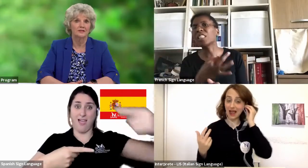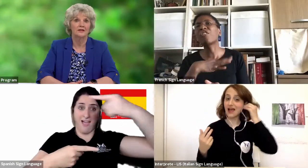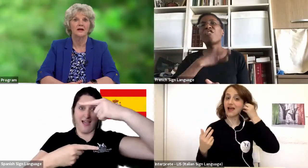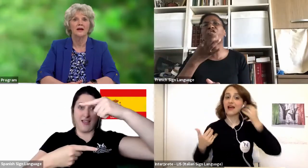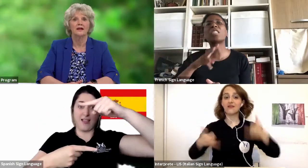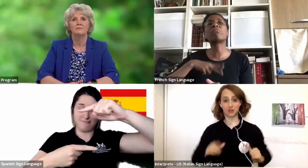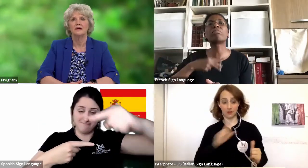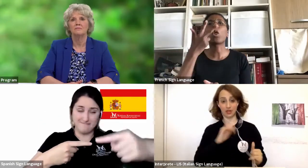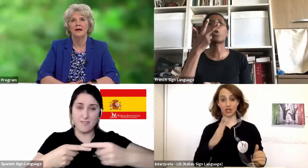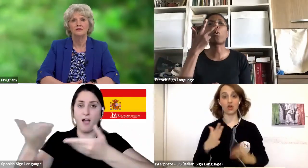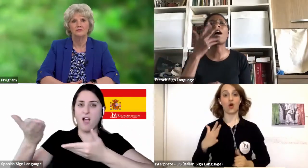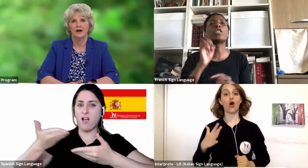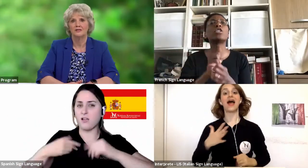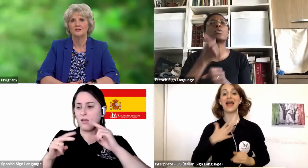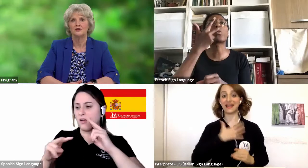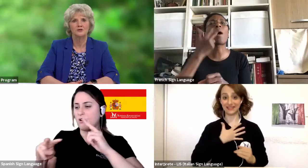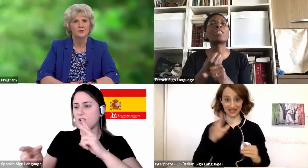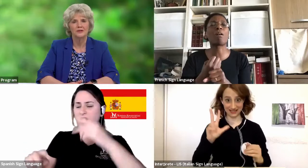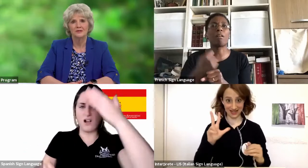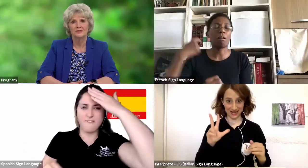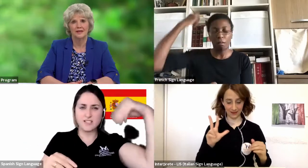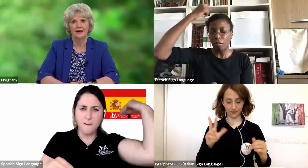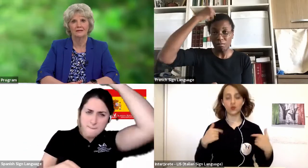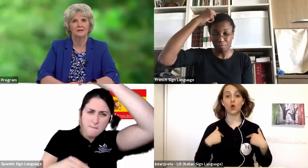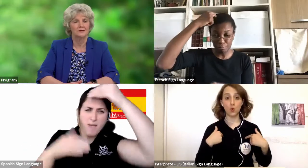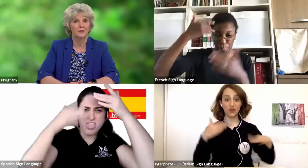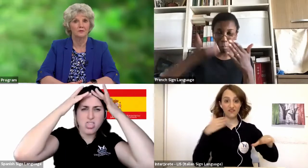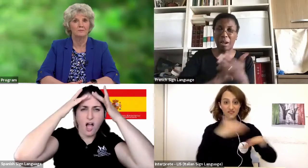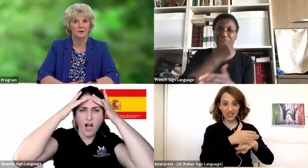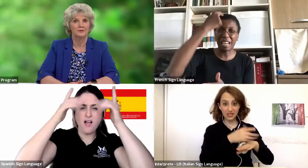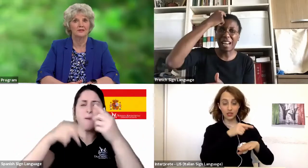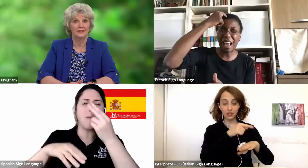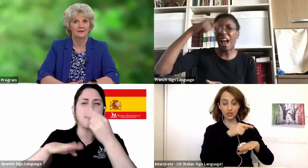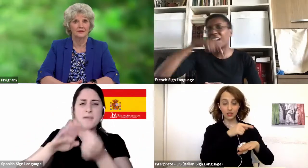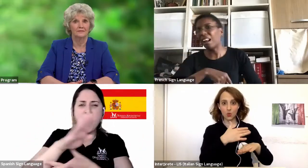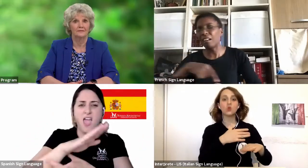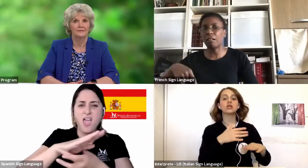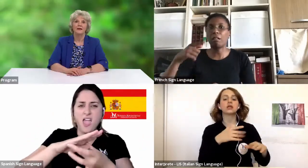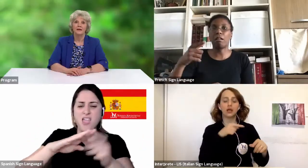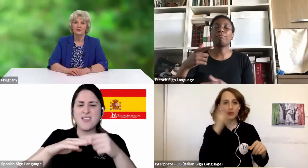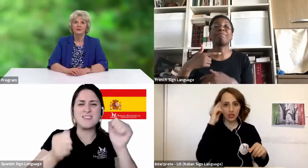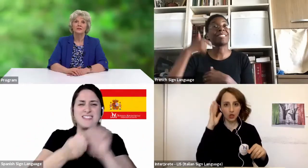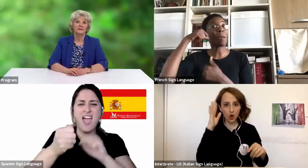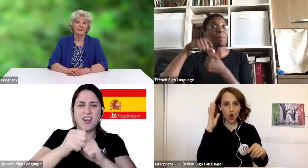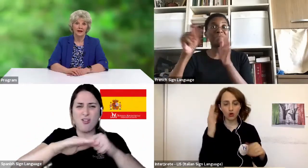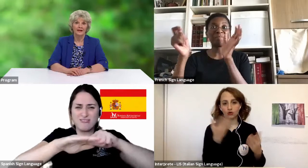foot, and a big metal device screwed into his leg to hold the bone together. He looked like